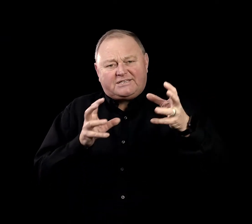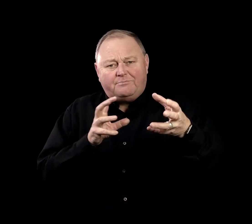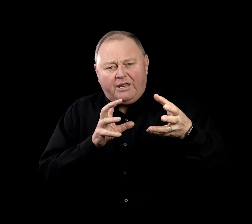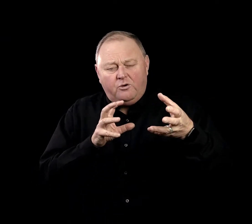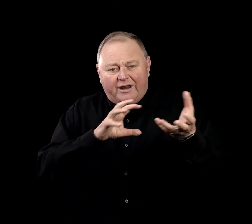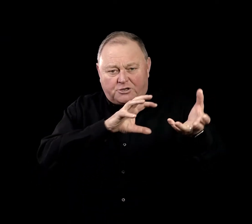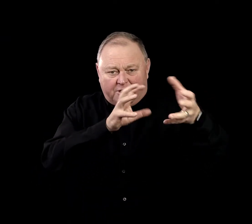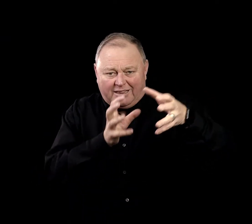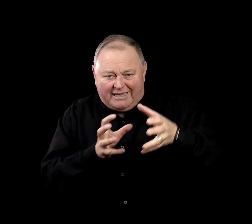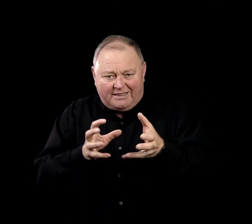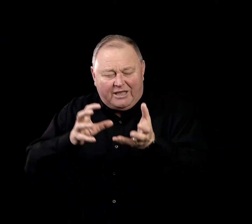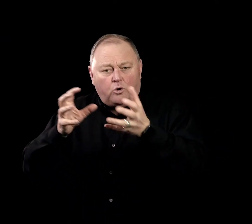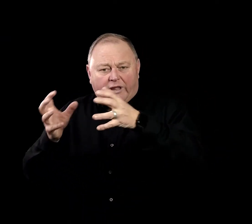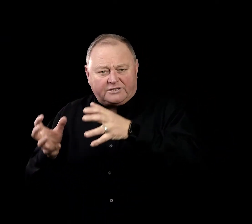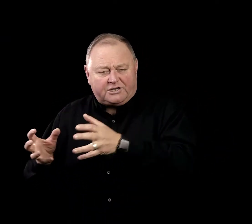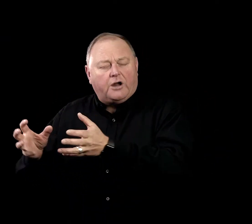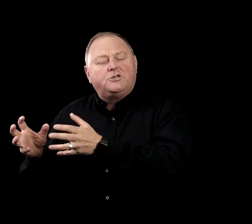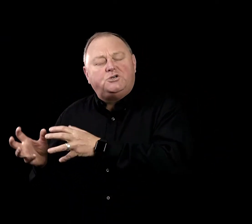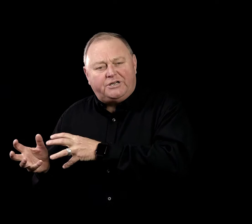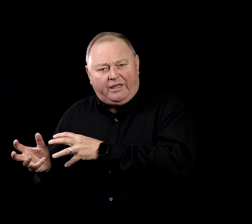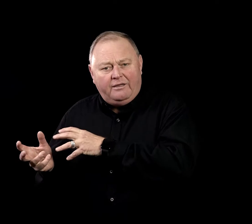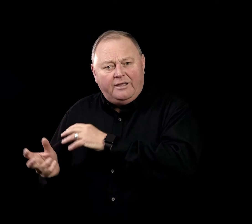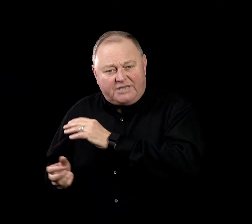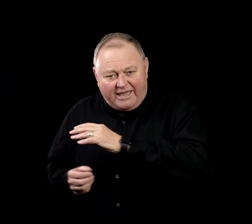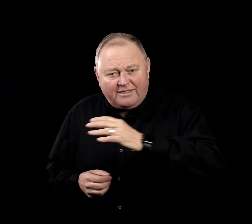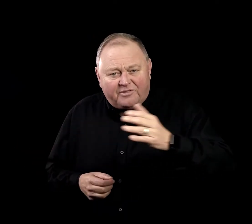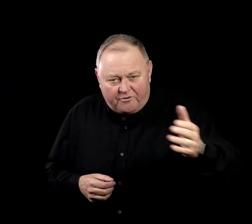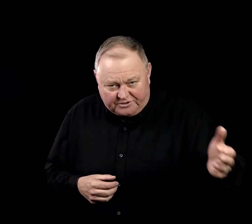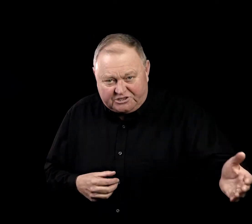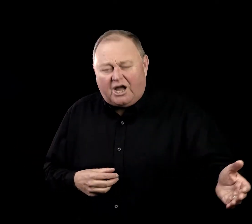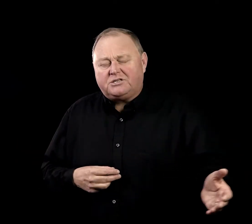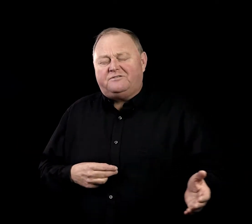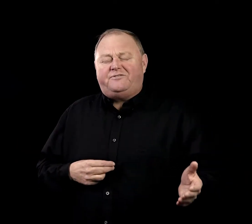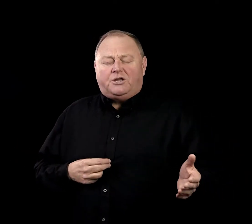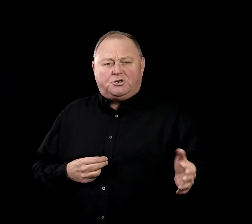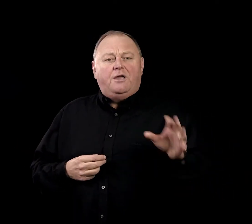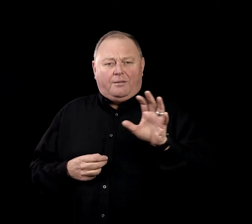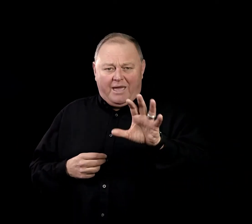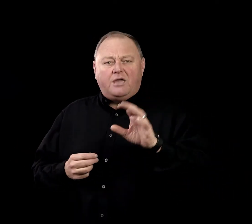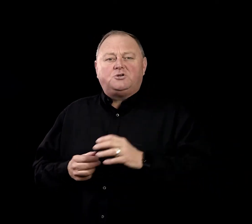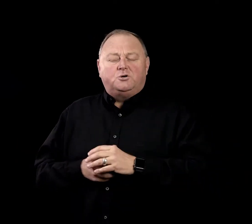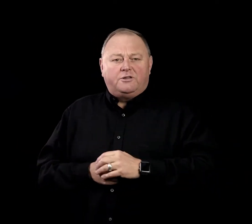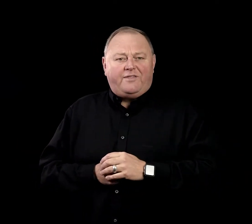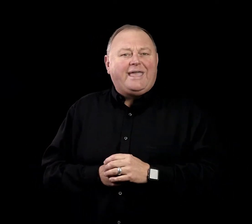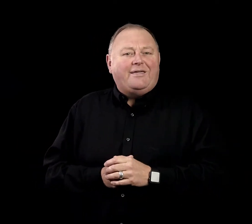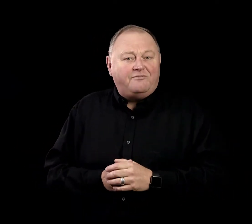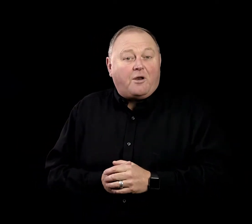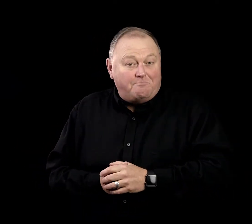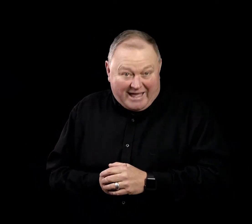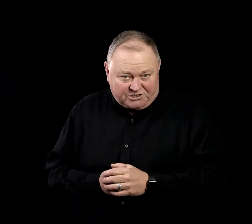somebody who can actually lead the audience on a journey, taking them through start to finish and making sure that they get the very best